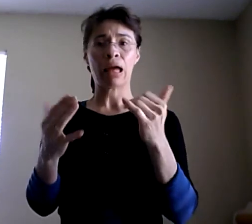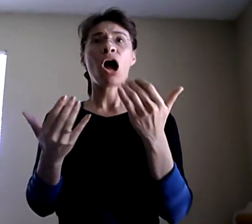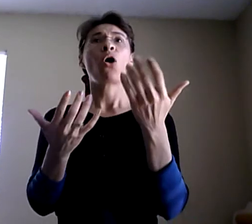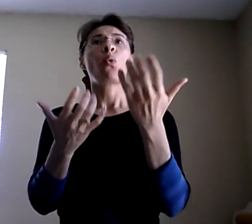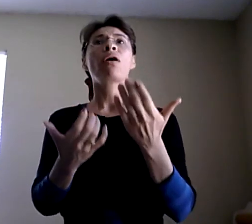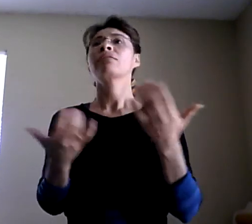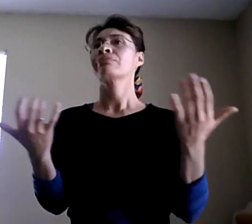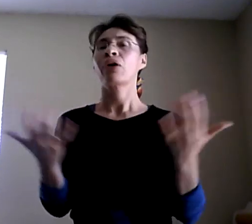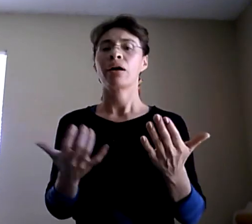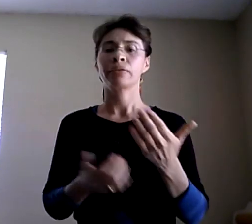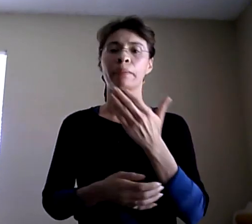her.